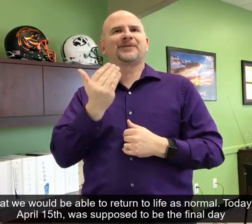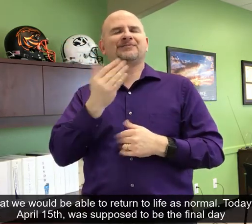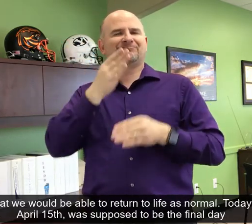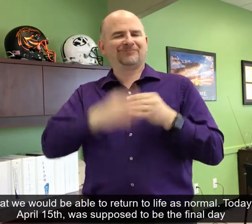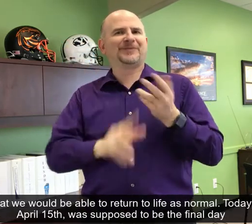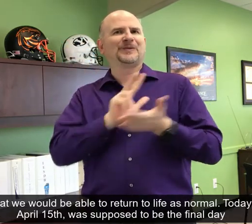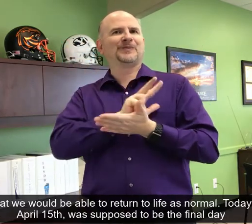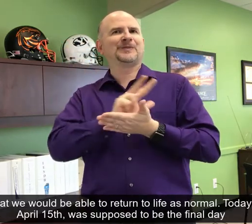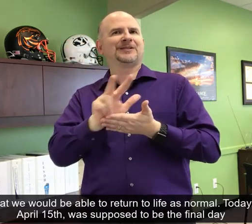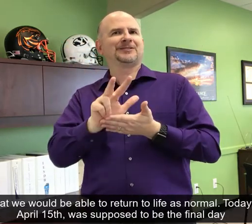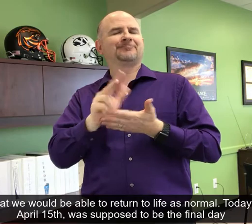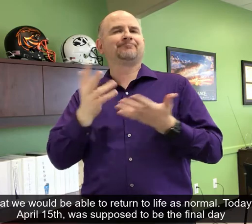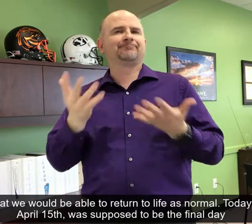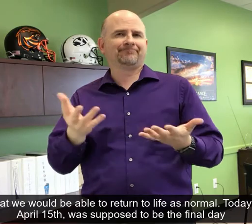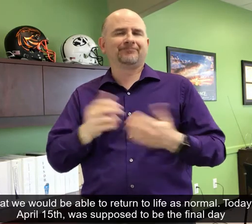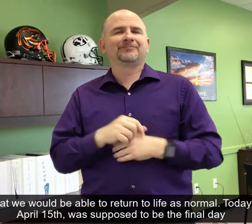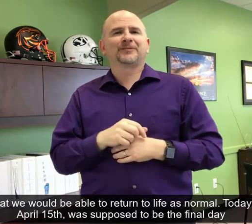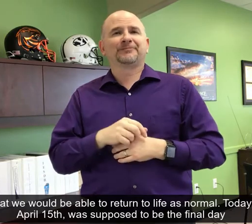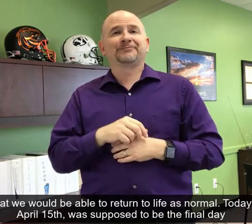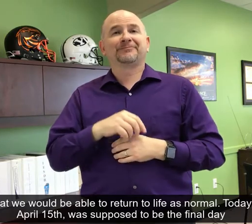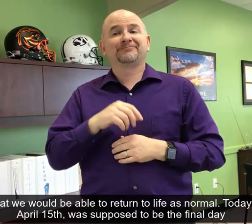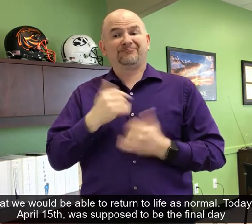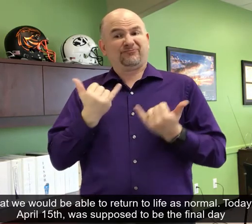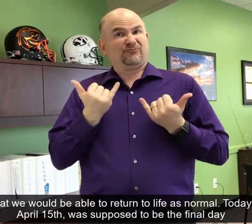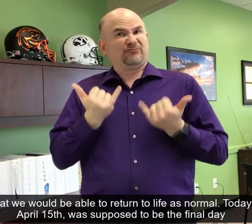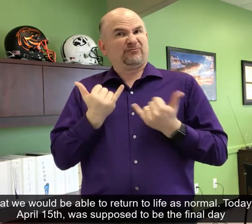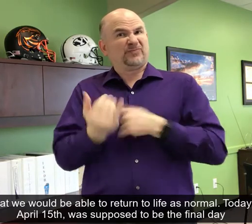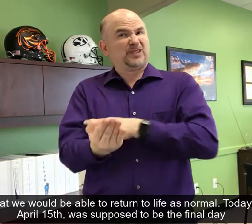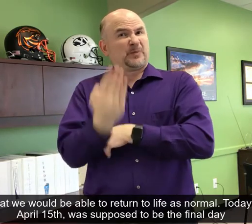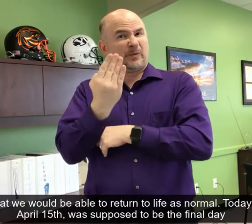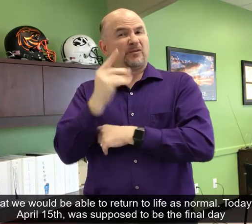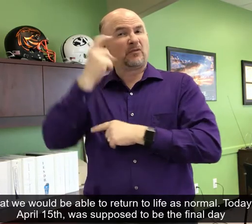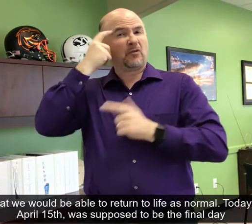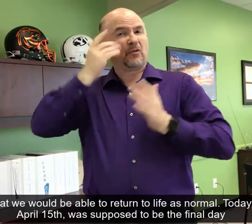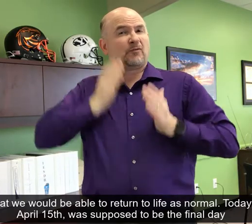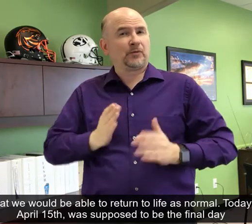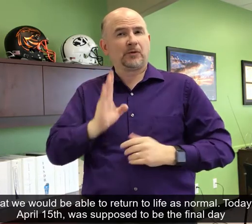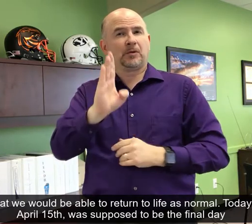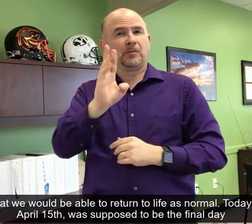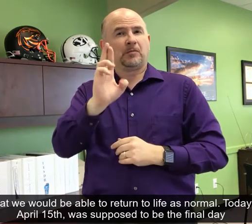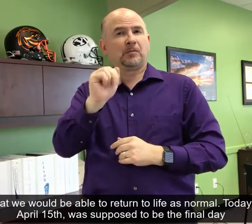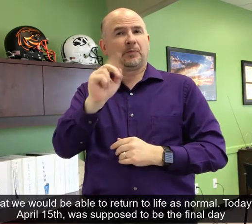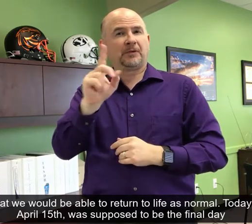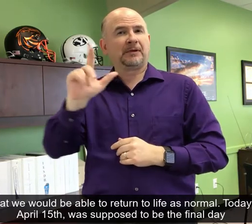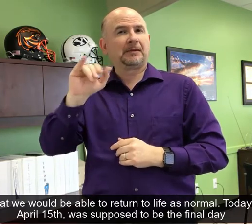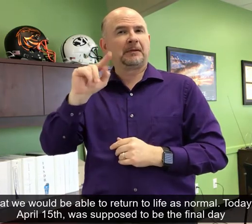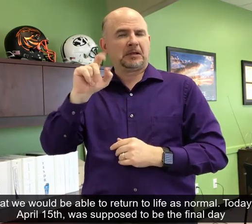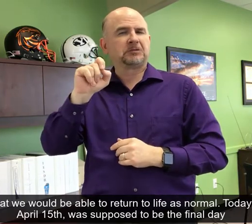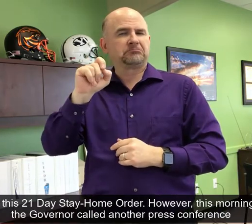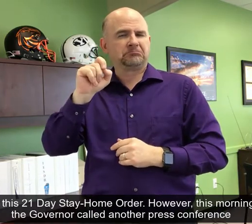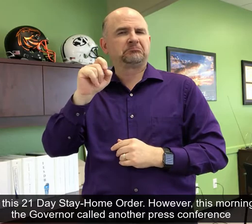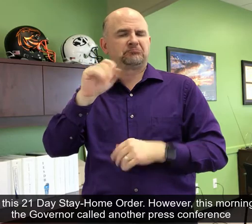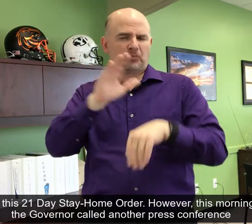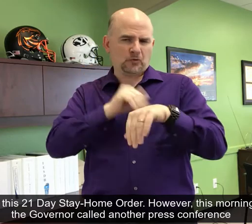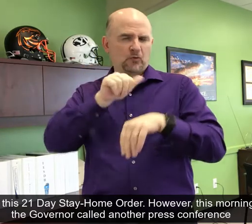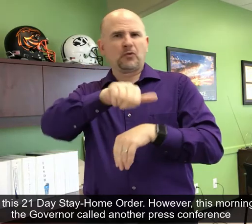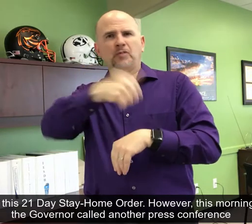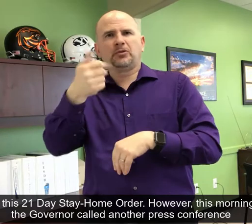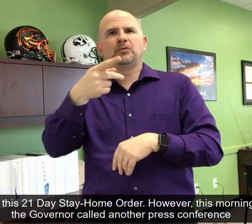able to return to life as normal. Today, April 15, was supposed to be the final day of this 21-day stay-home